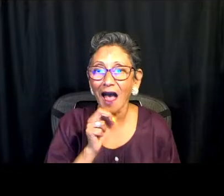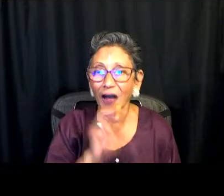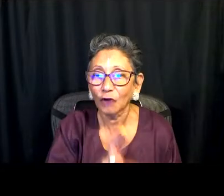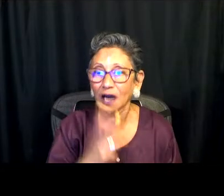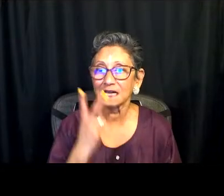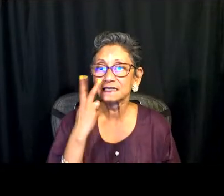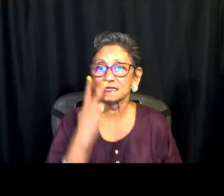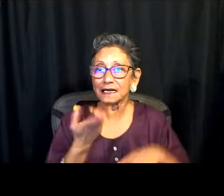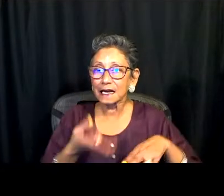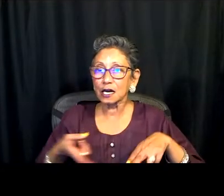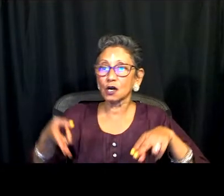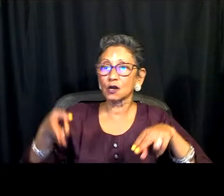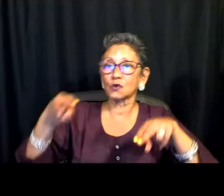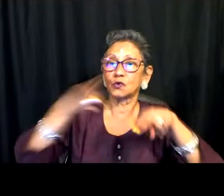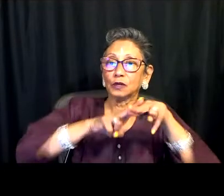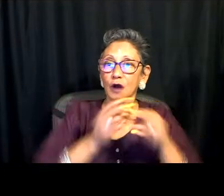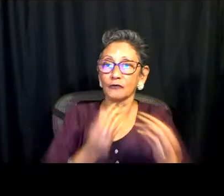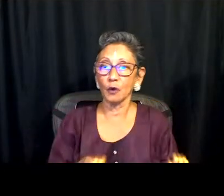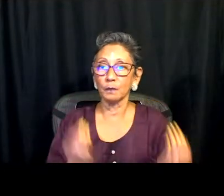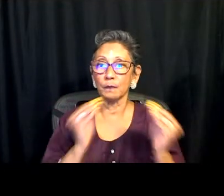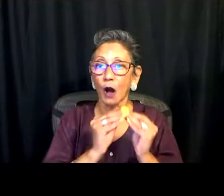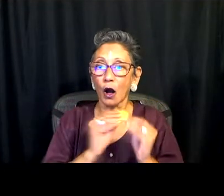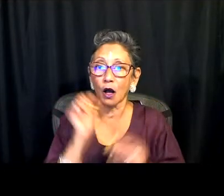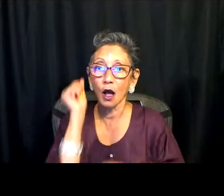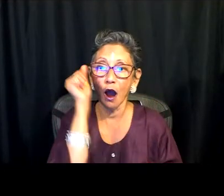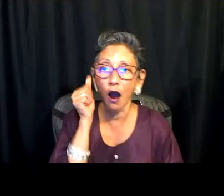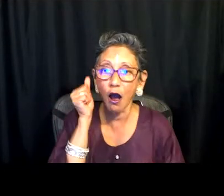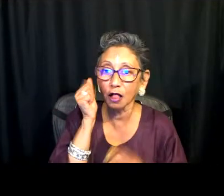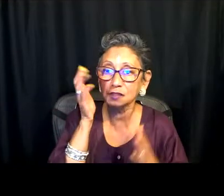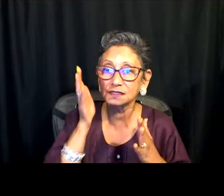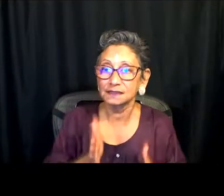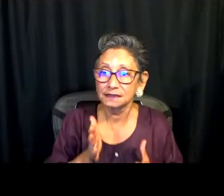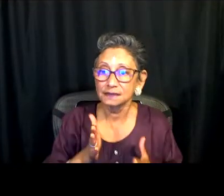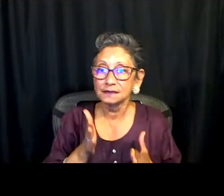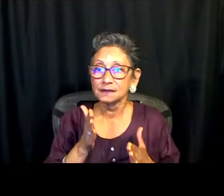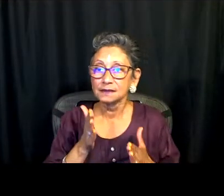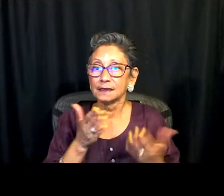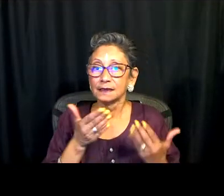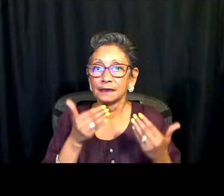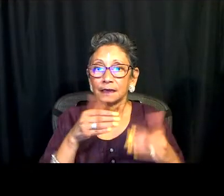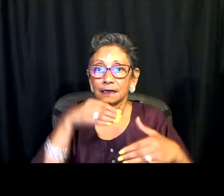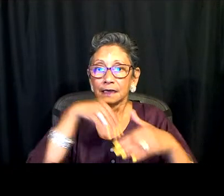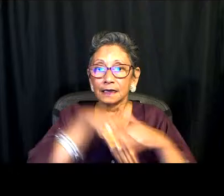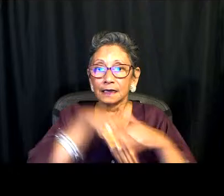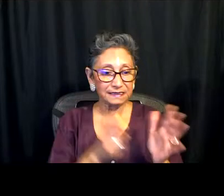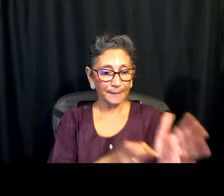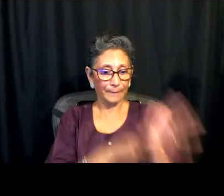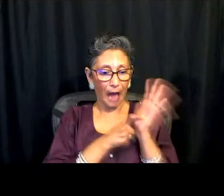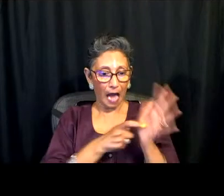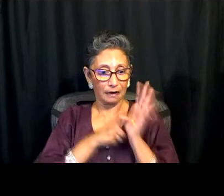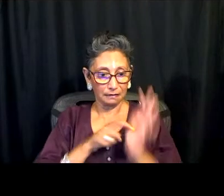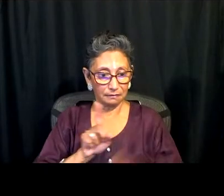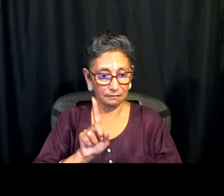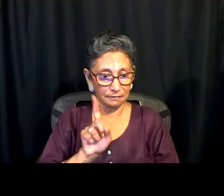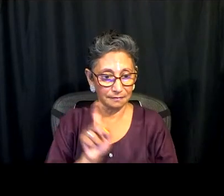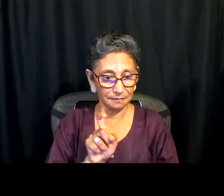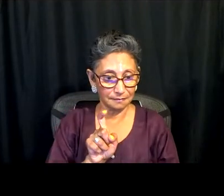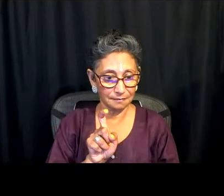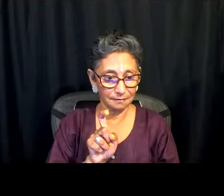one of the questions says during the pandemic did you see an increase